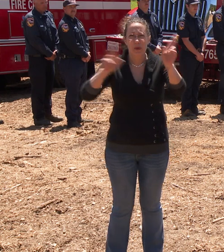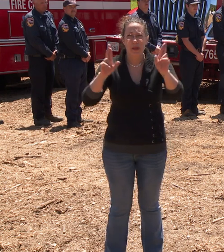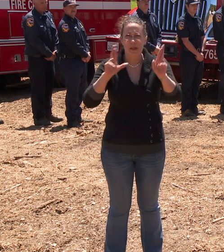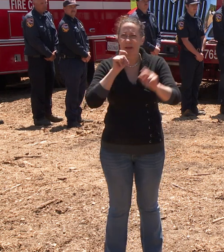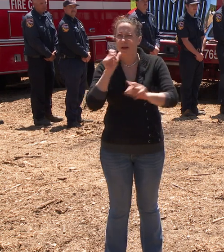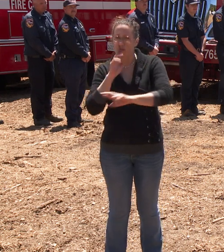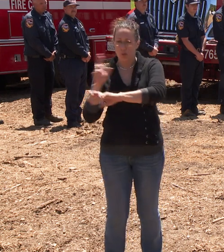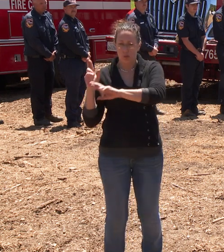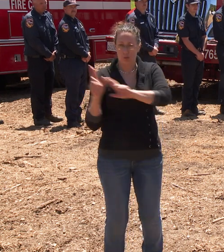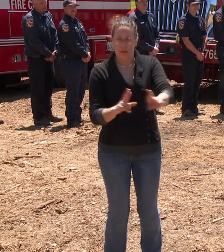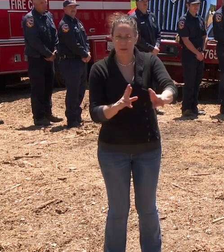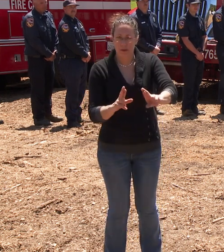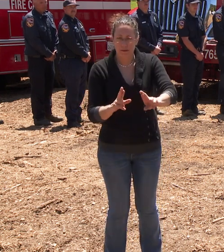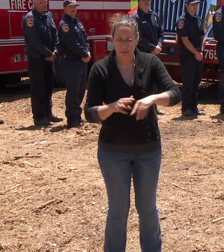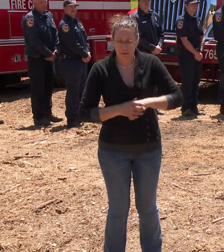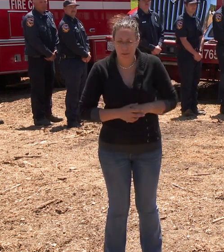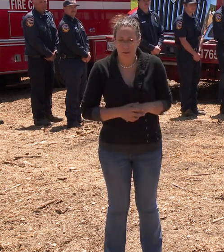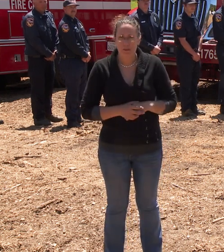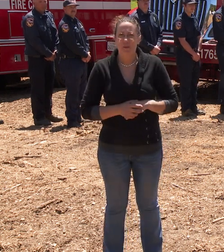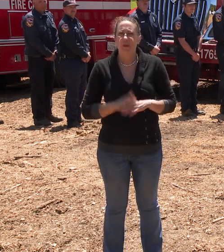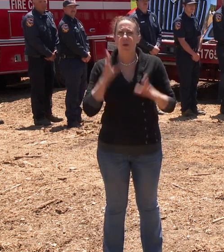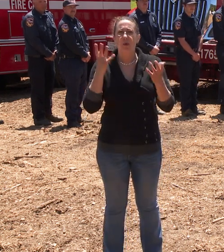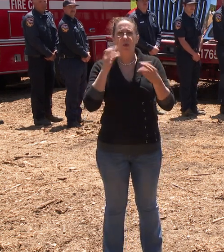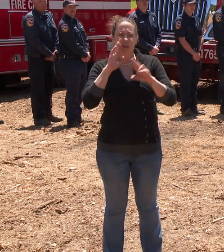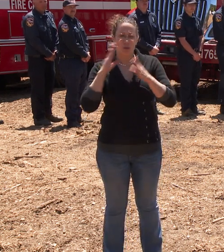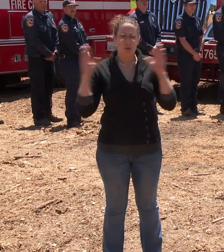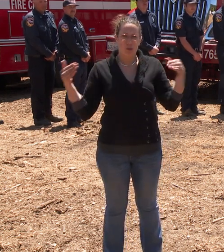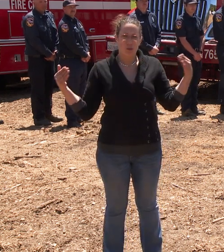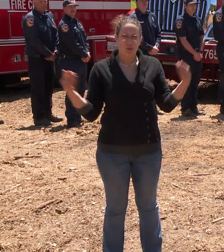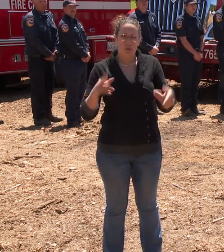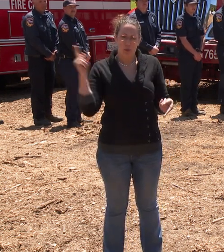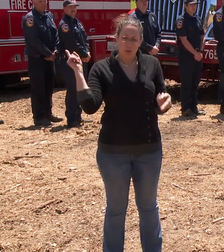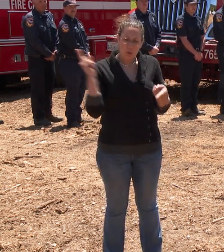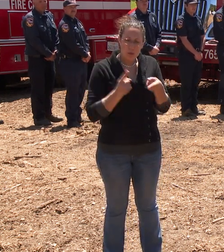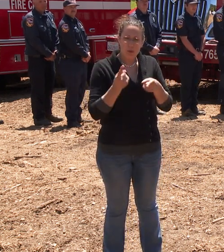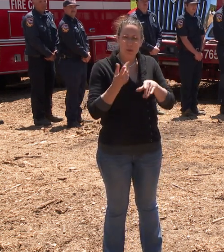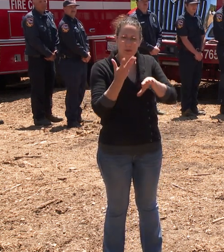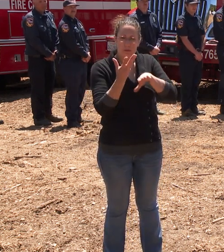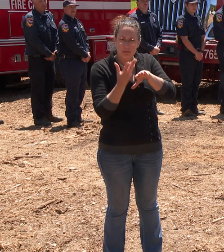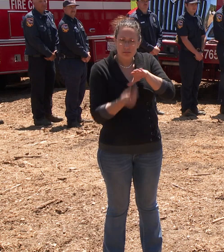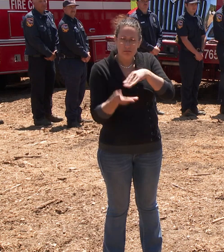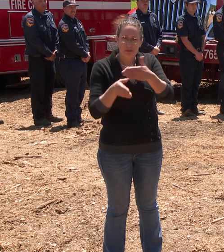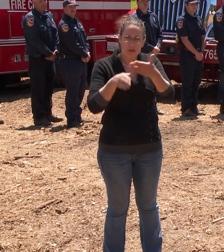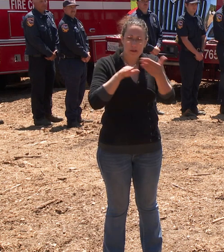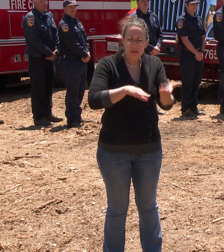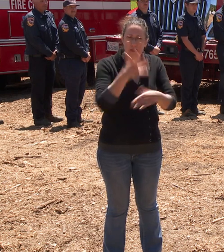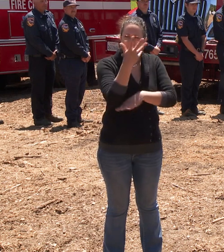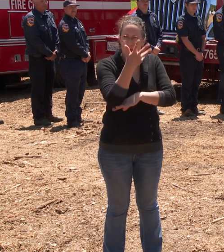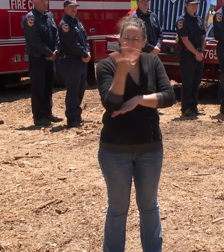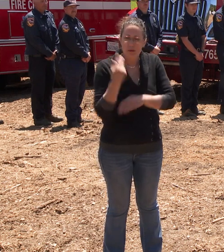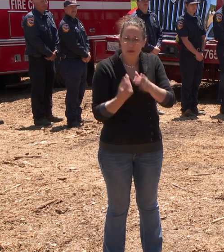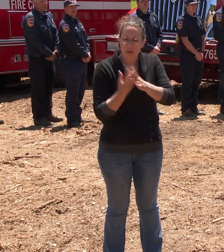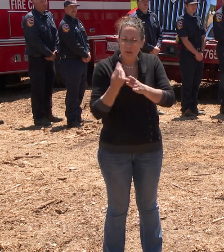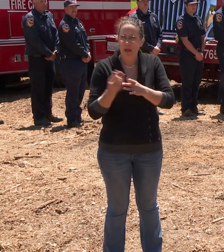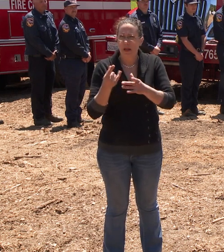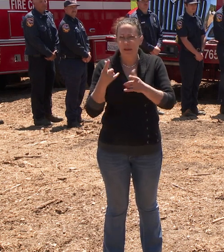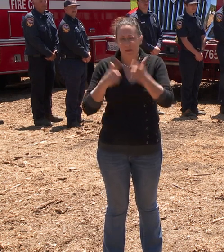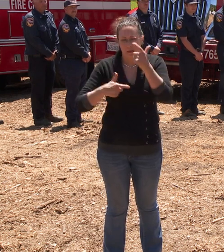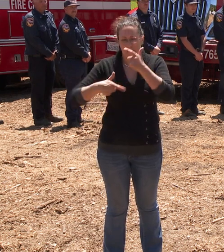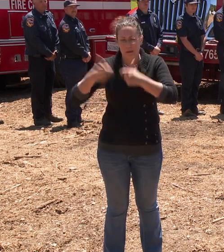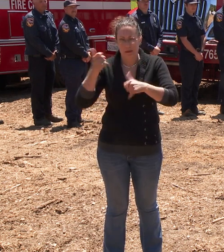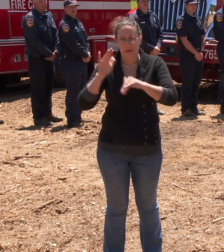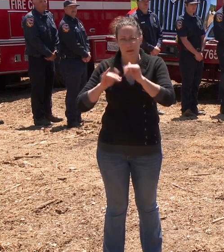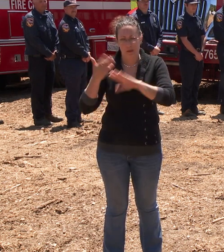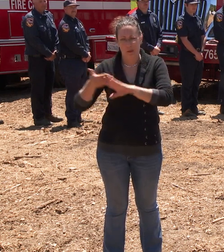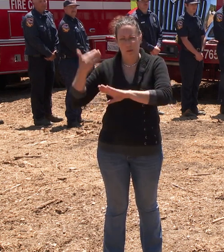reactive. We're focusing on reducing fuels and restoring forest health at a greater scale and faster pace than ever before.